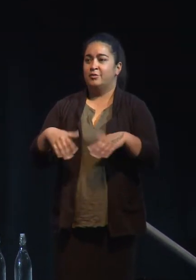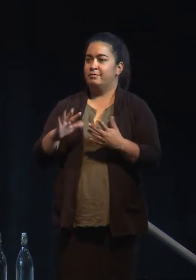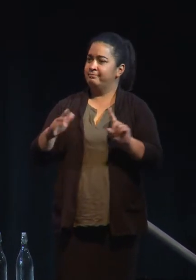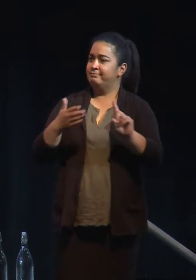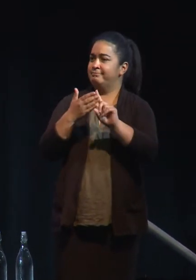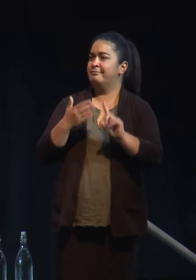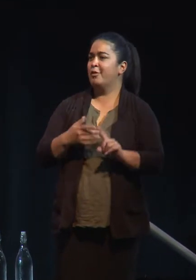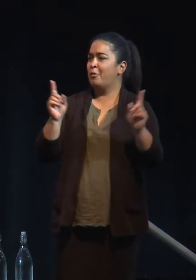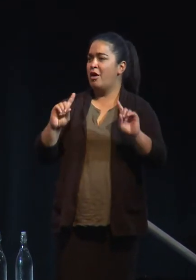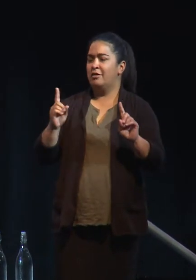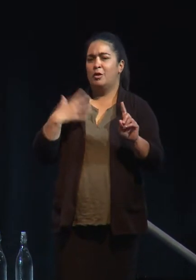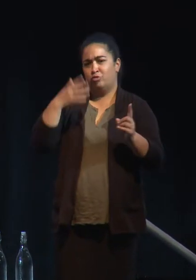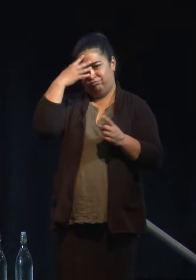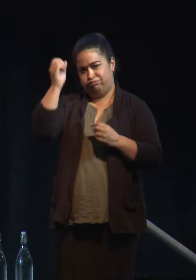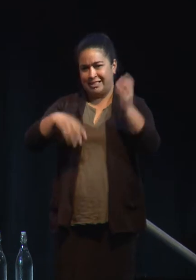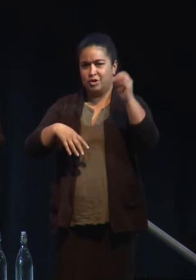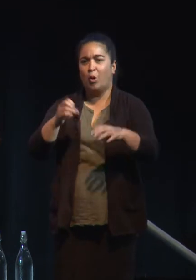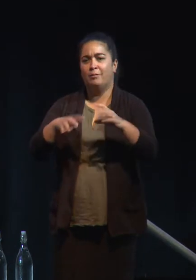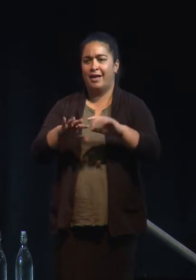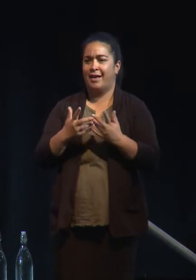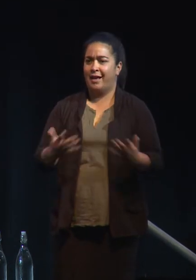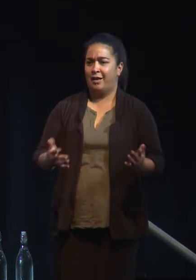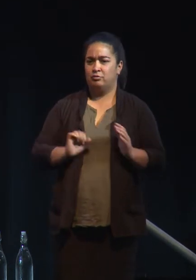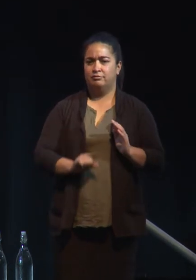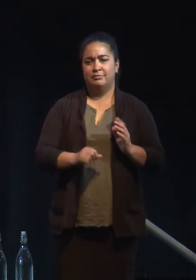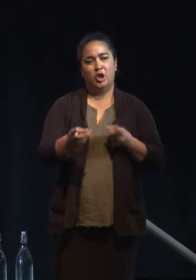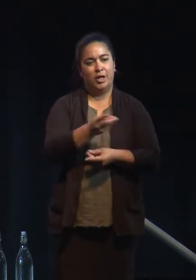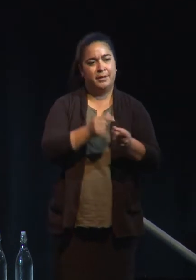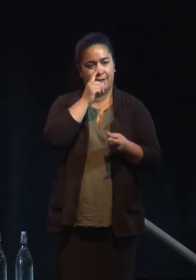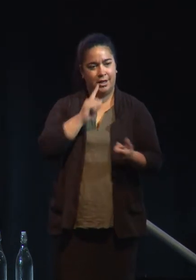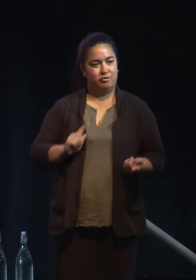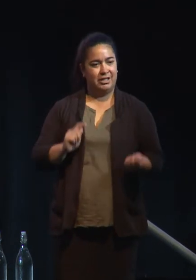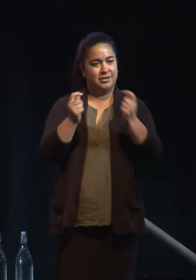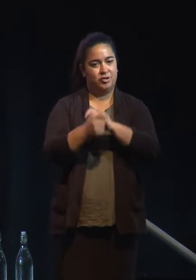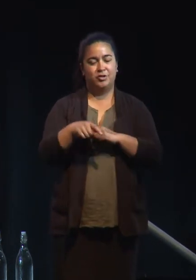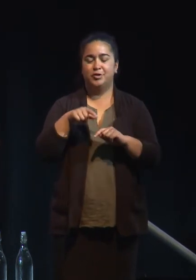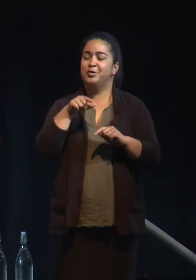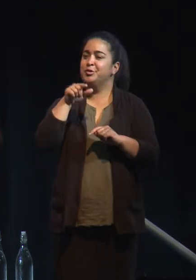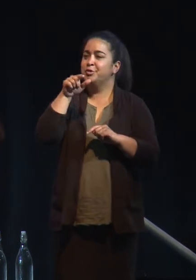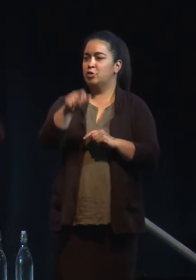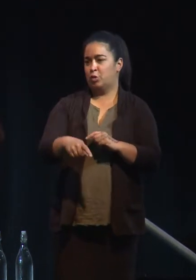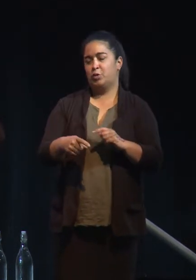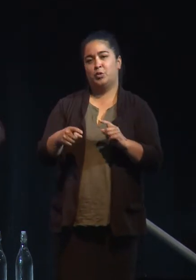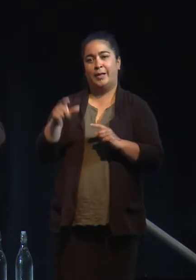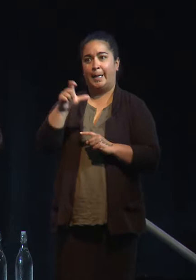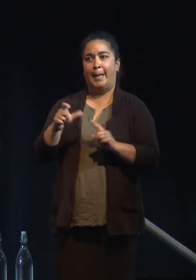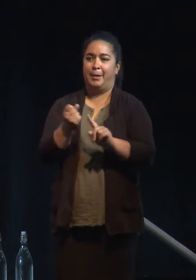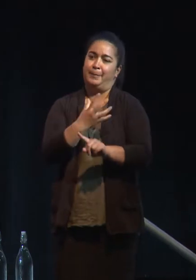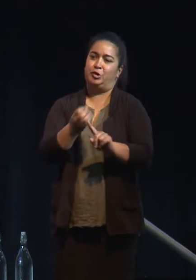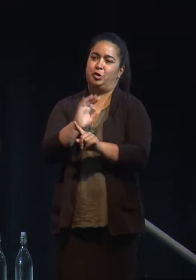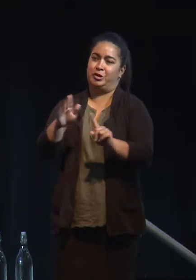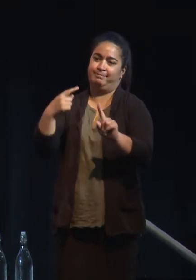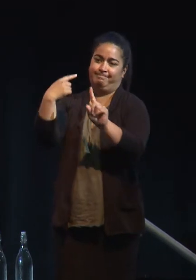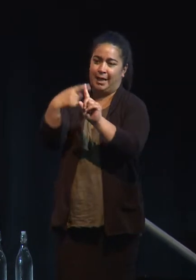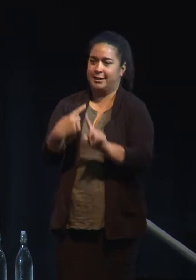brainstorm how the New Zealand economy can transition to its carbon emissions targets to help